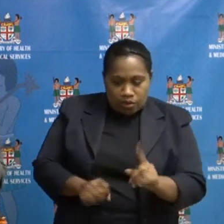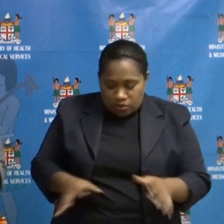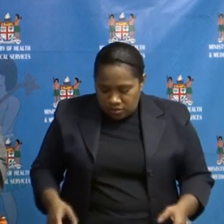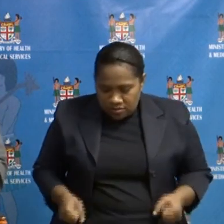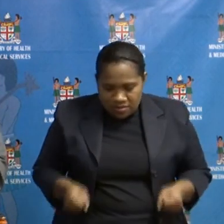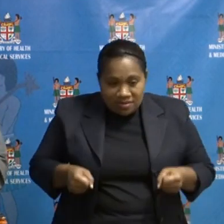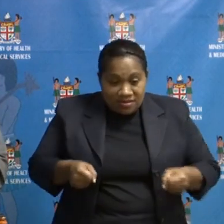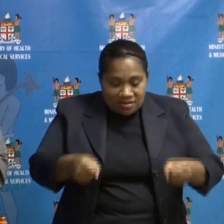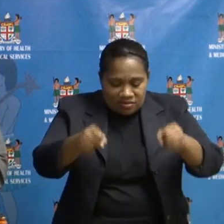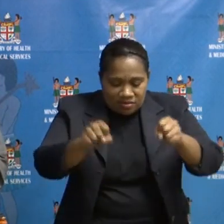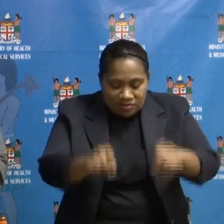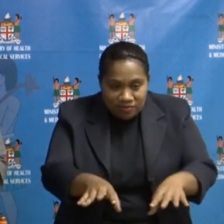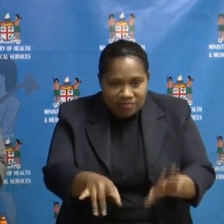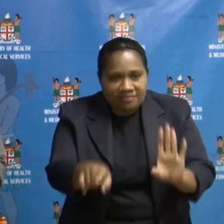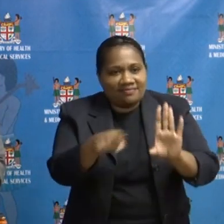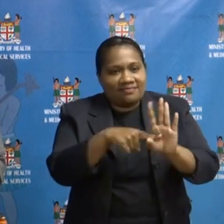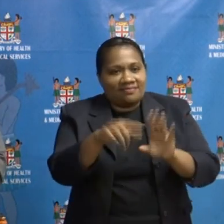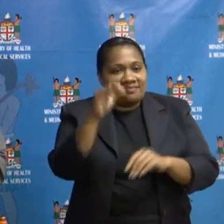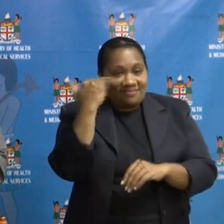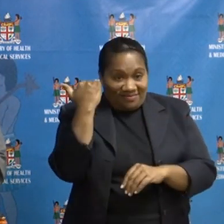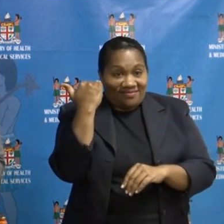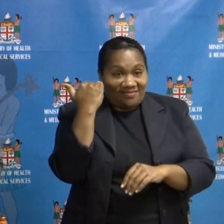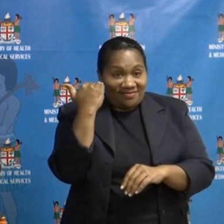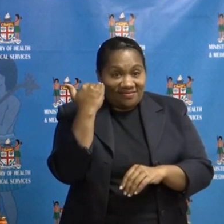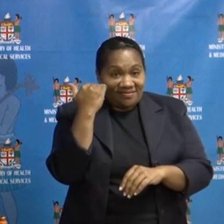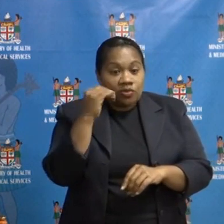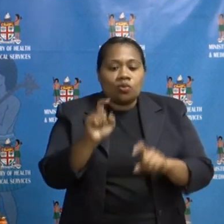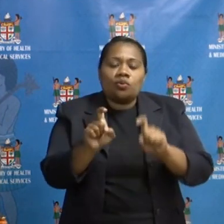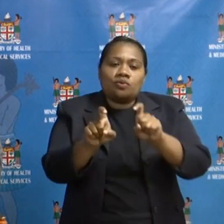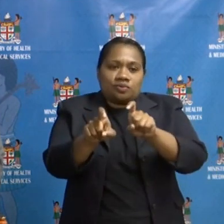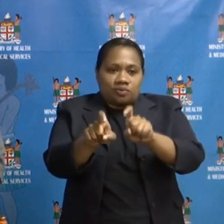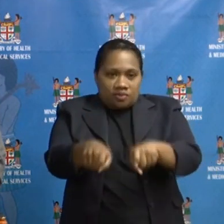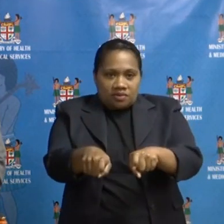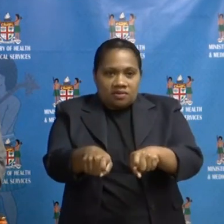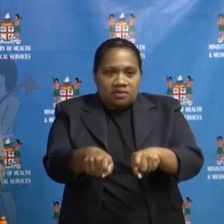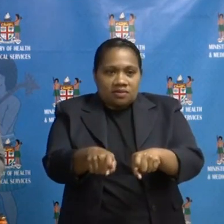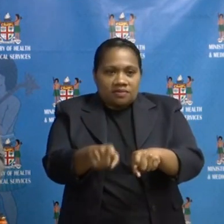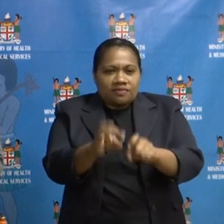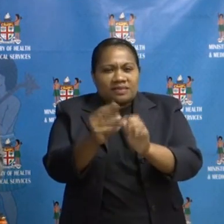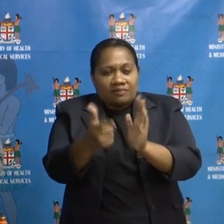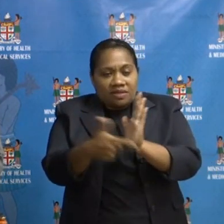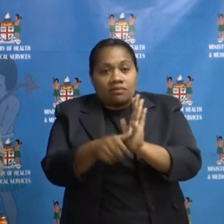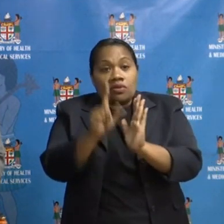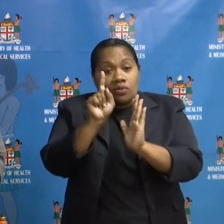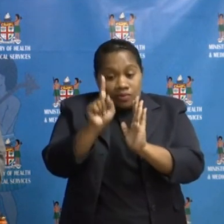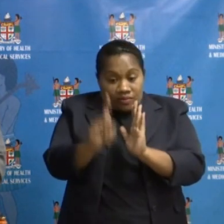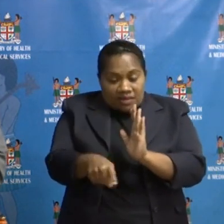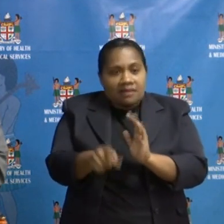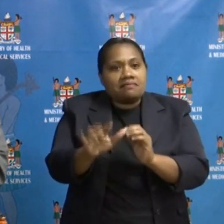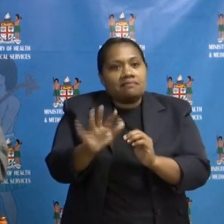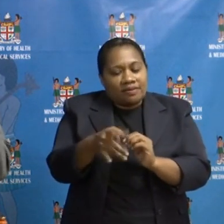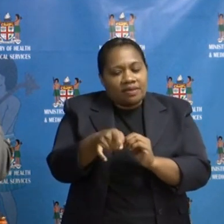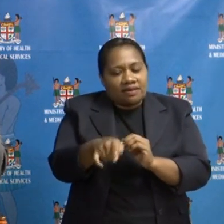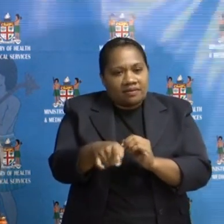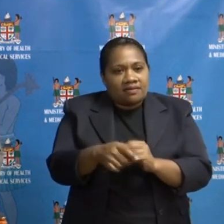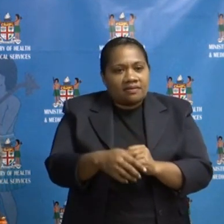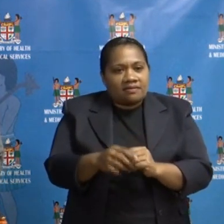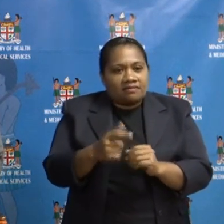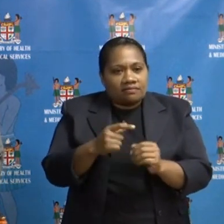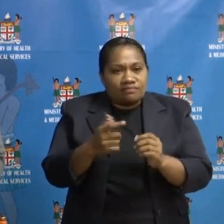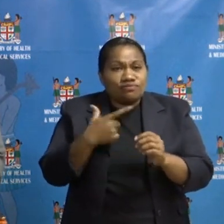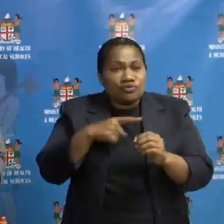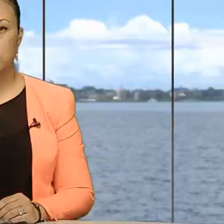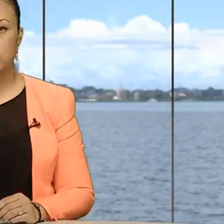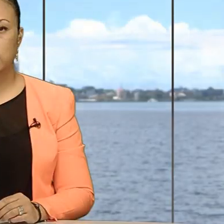his stuff in the room. And he stayed there for a bit of time and that's the interaction that we believe that because it's a contained